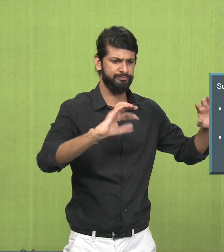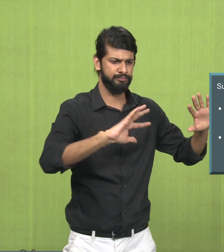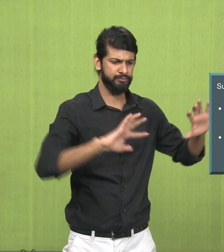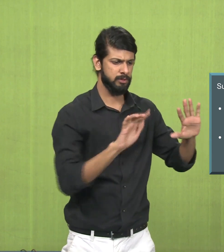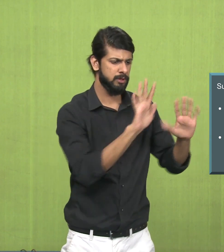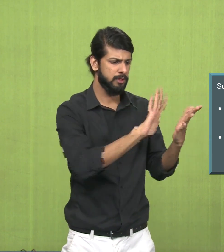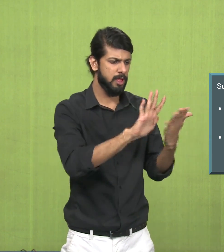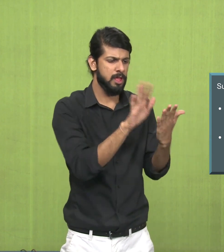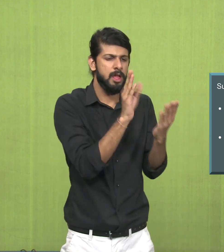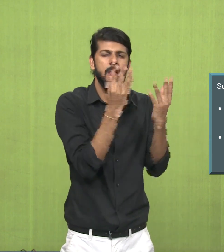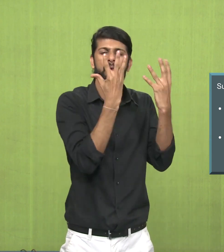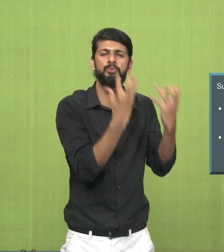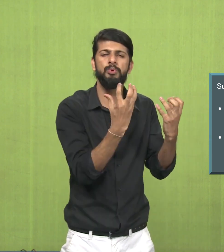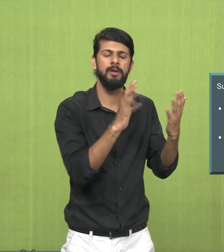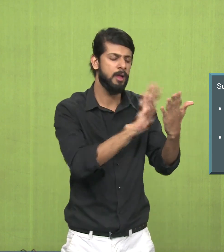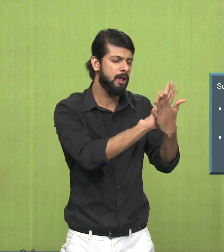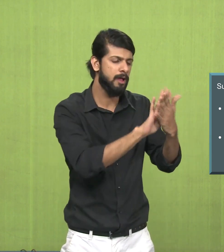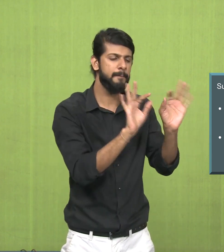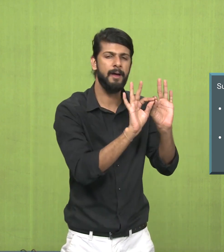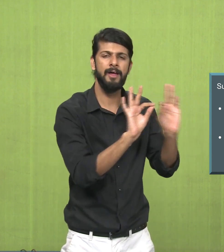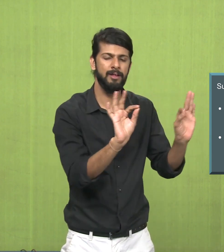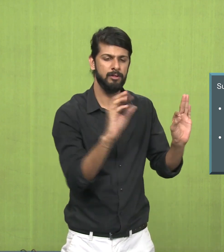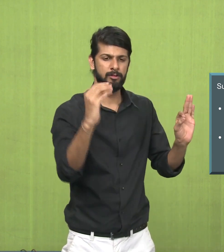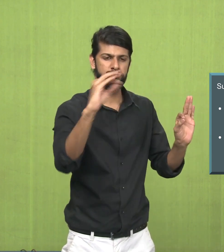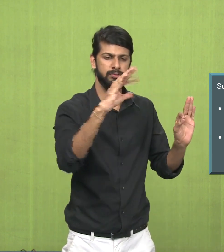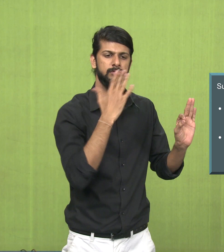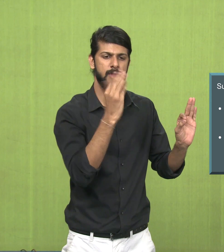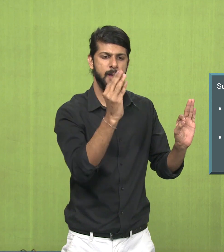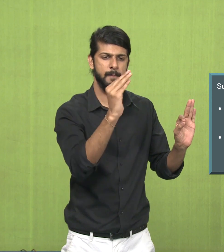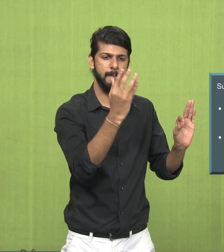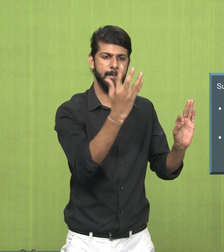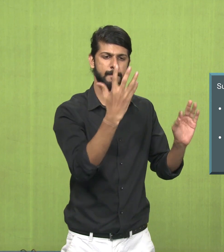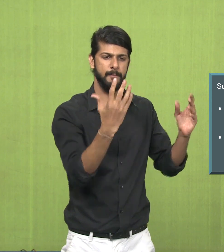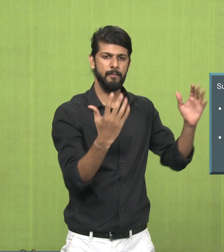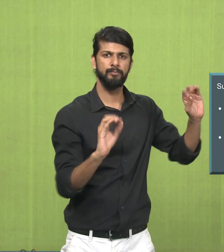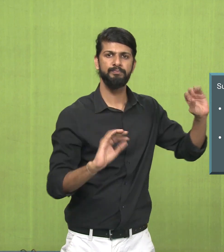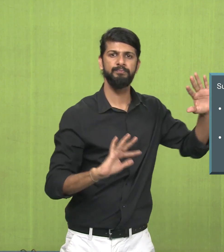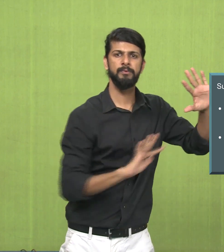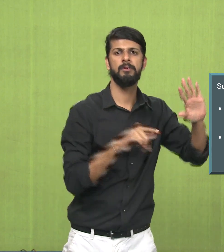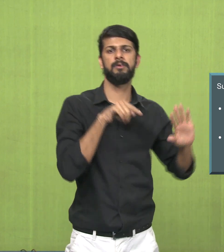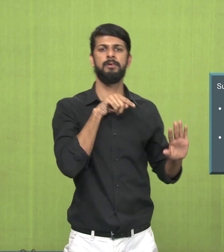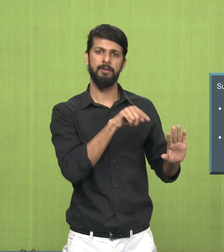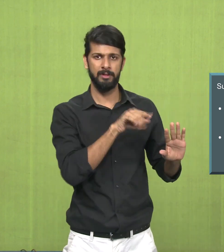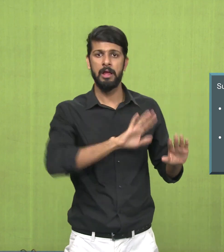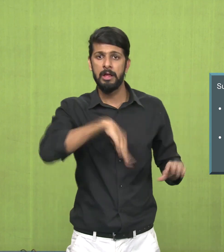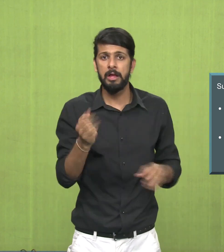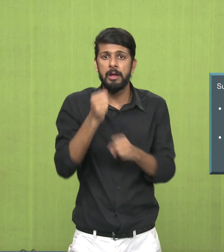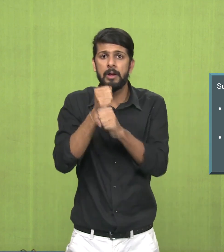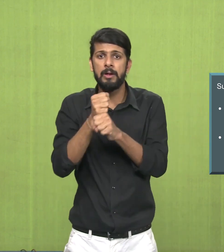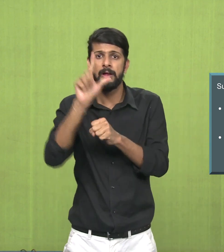Wash technique is the use of diluted colours to get the semi-transparent